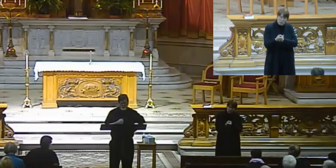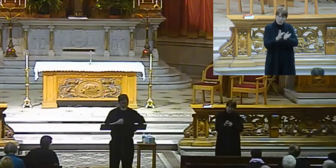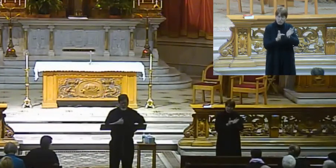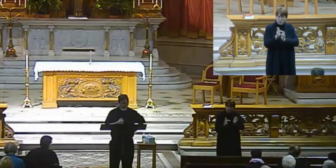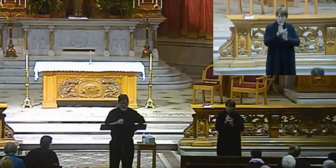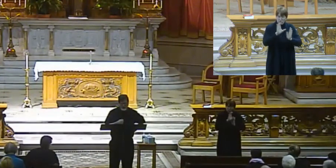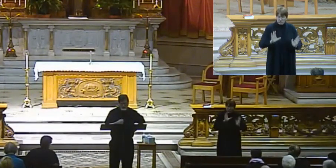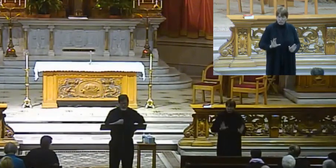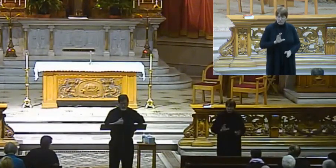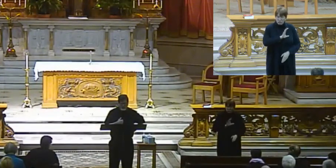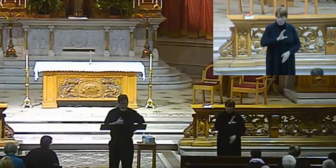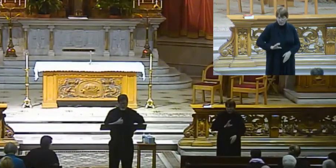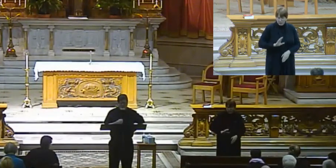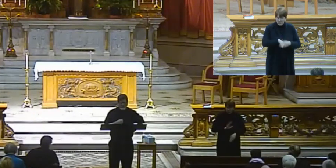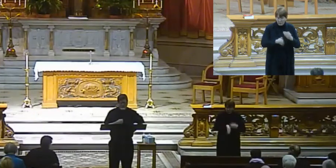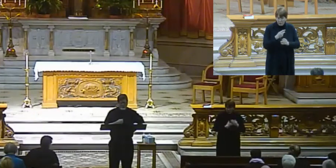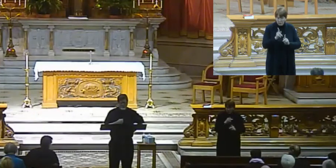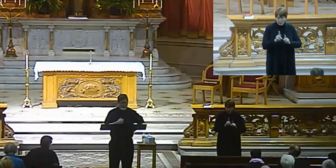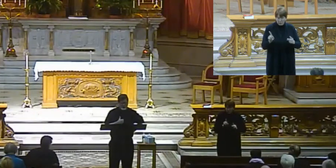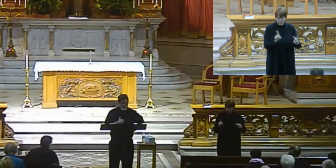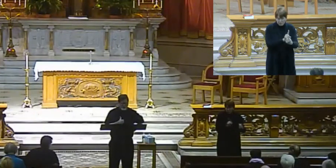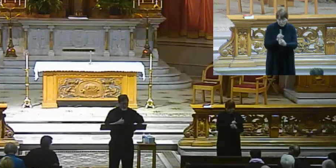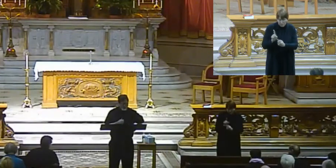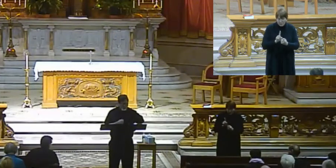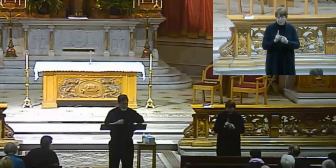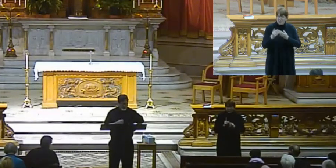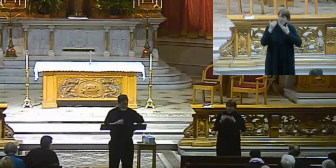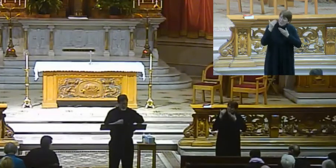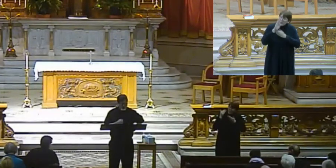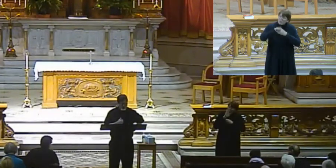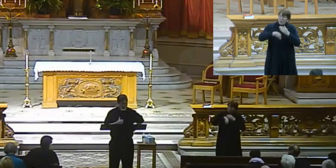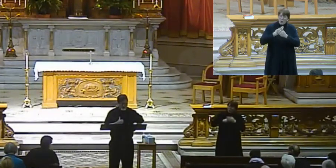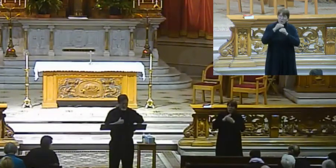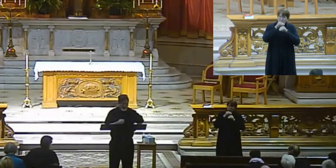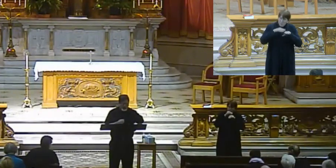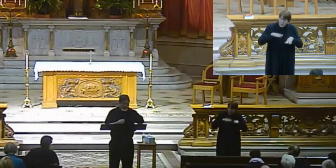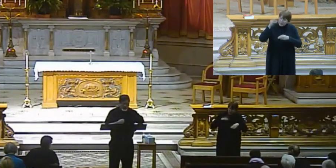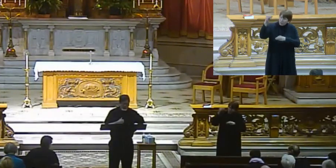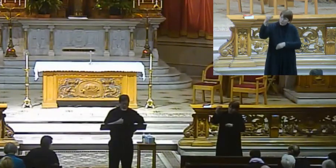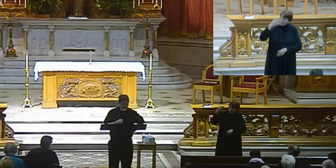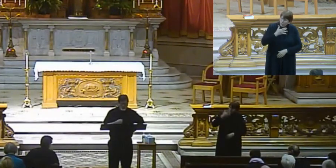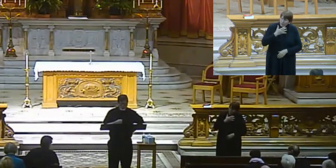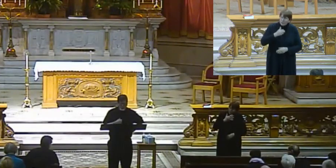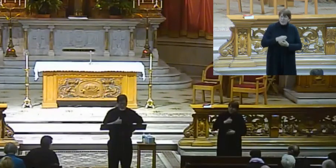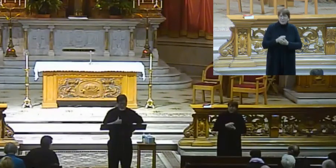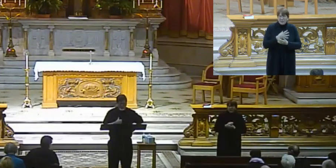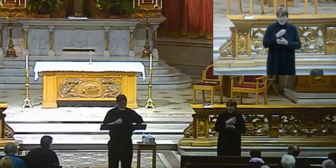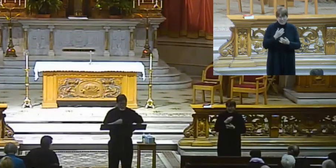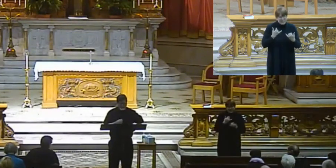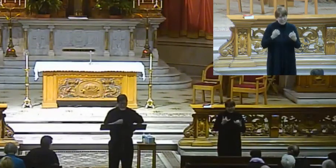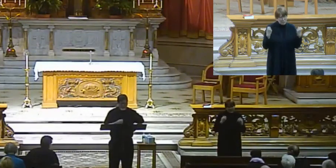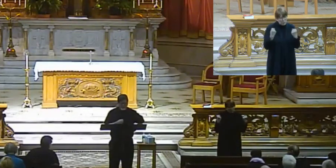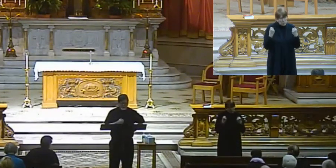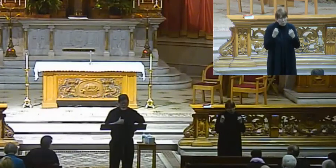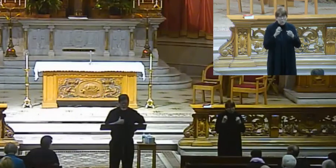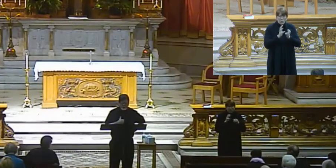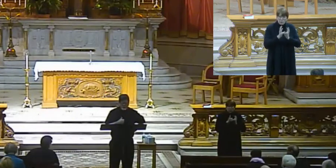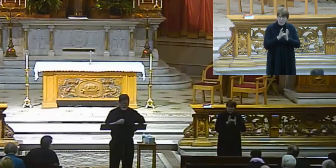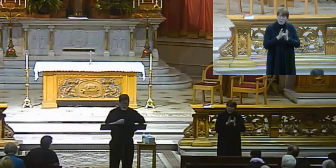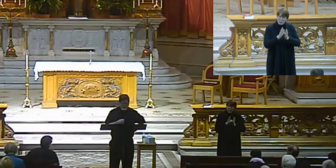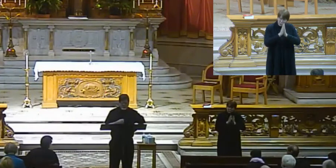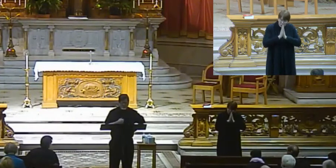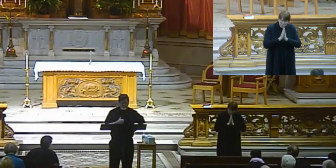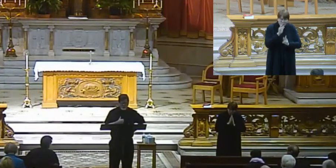whom we meet. And Father, we thank you for your many blessings and graces in this colder weather. We pray for those who